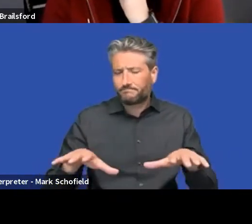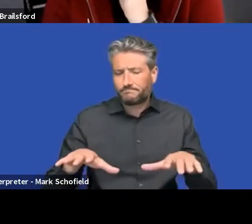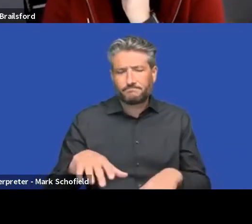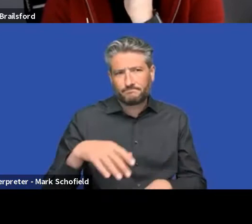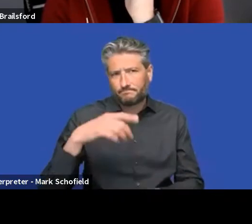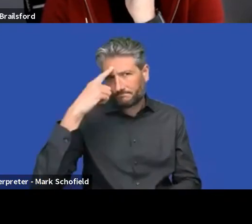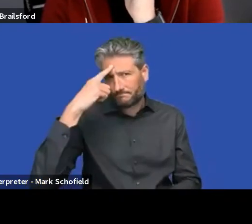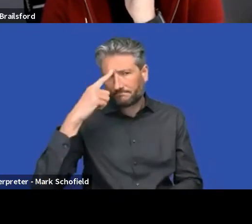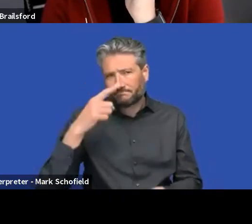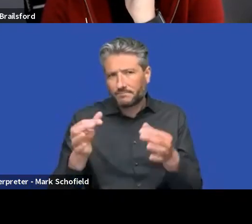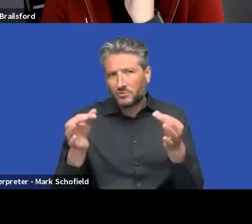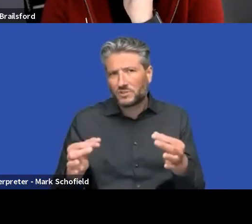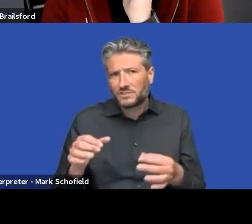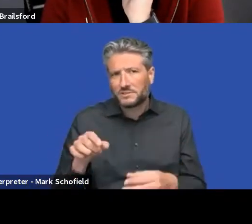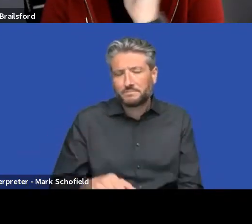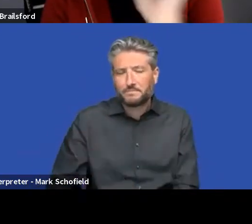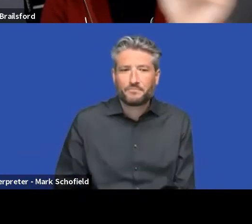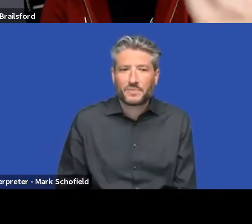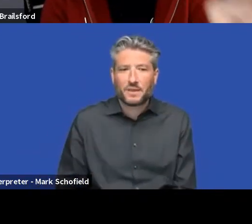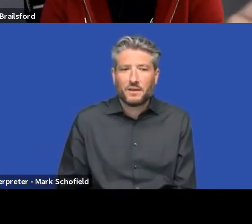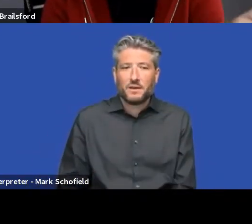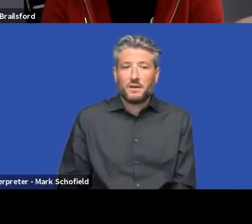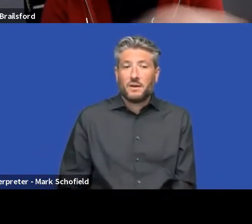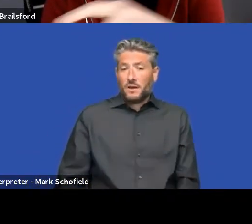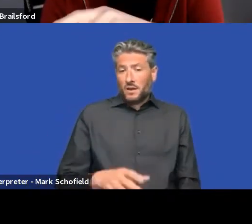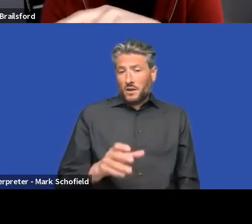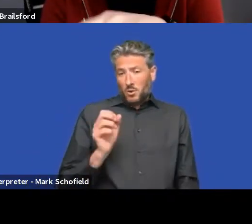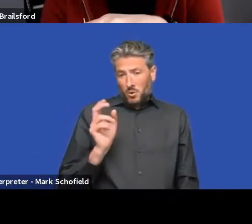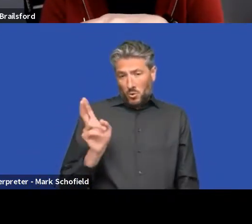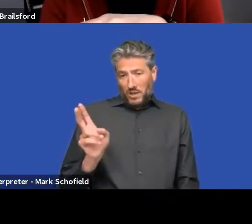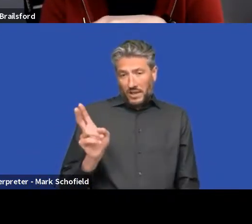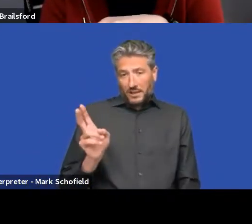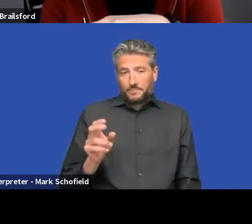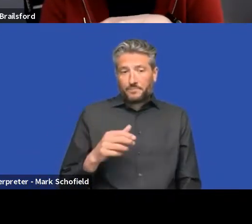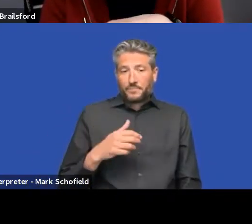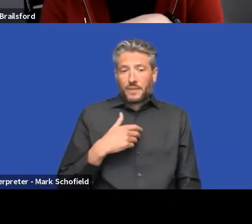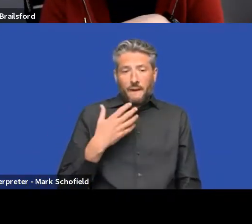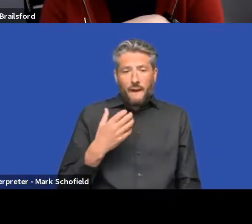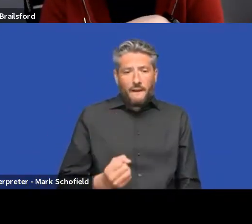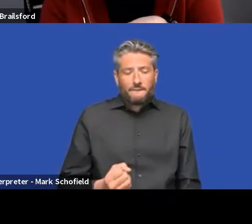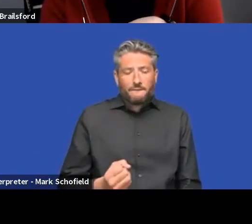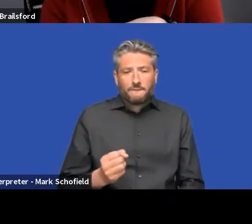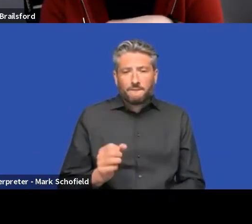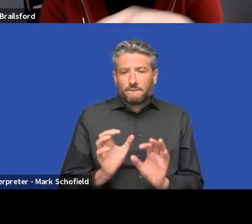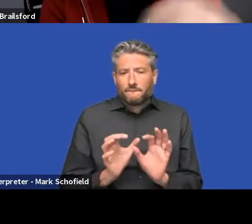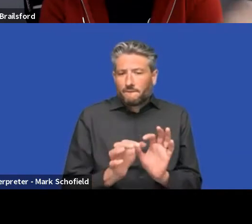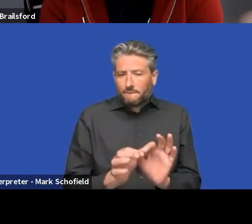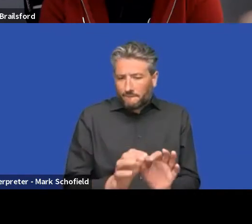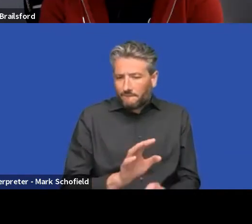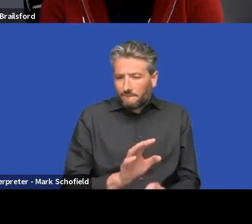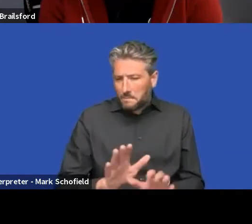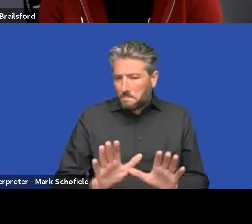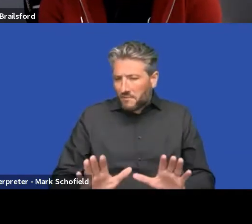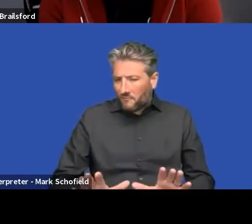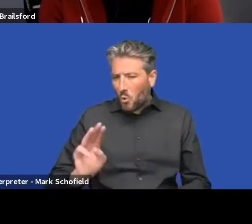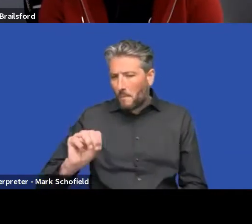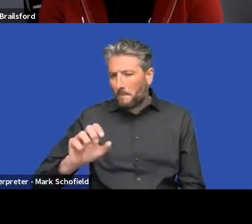I guess answering linked to that question before we go to Mads about the API extension points is the design